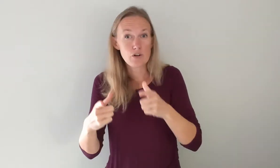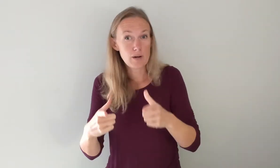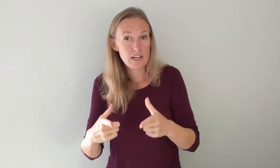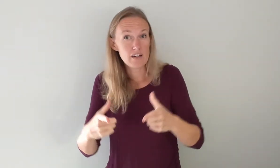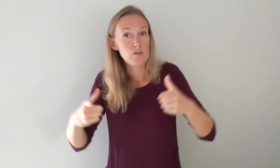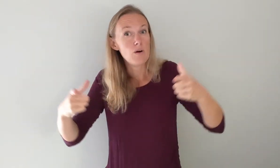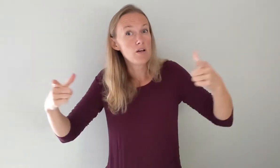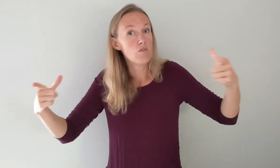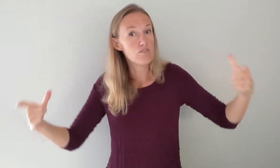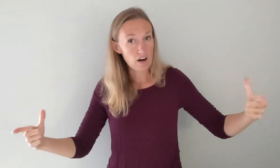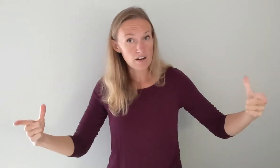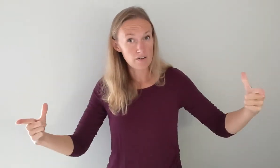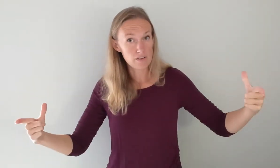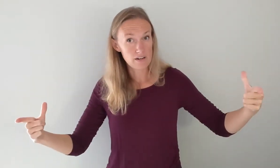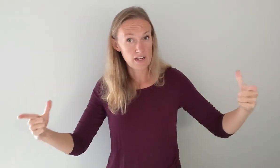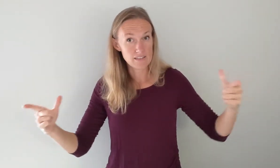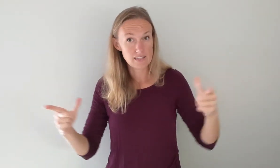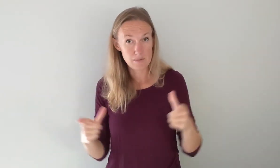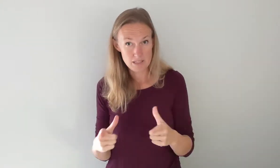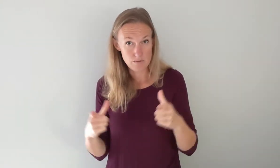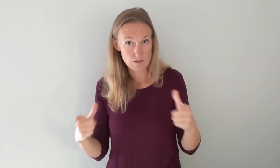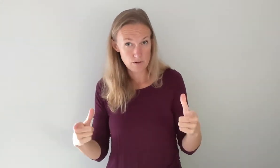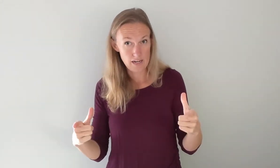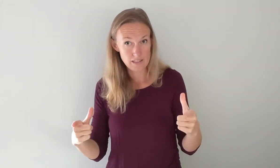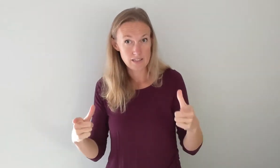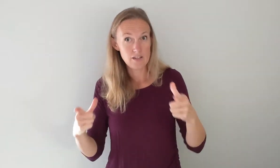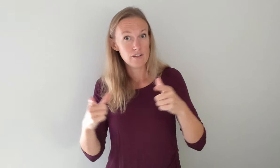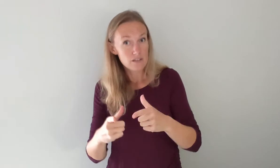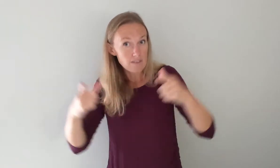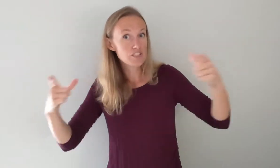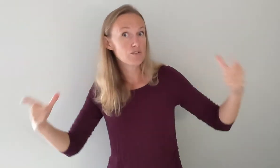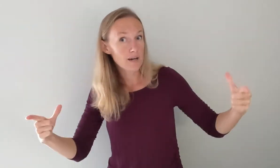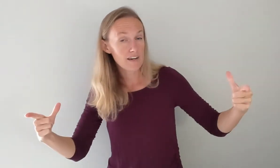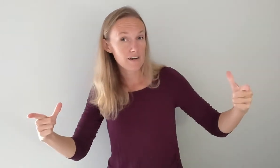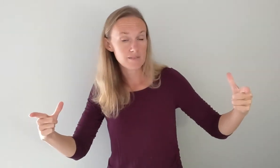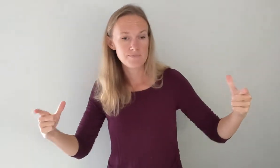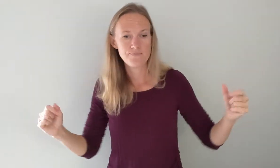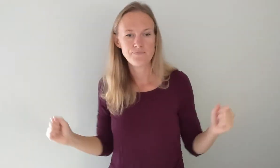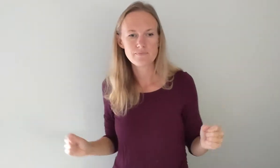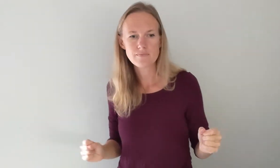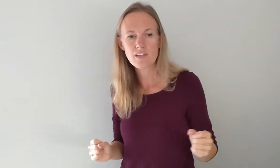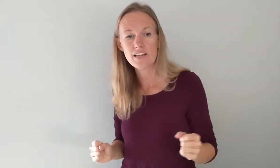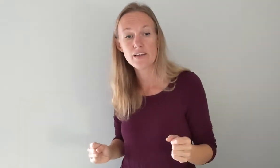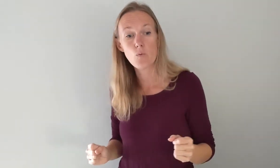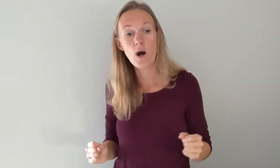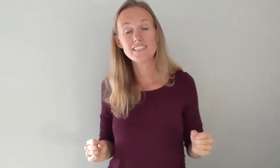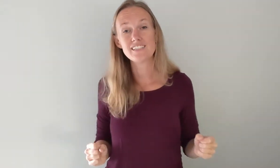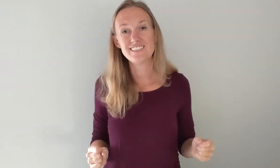greater you want to go farther with your hands okay my sin was great your love is greater and then what could